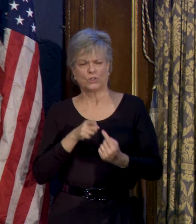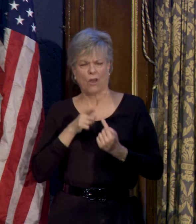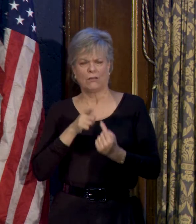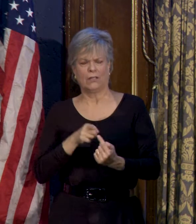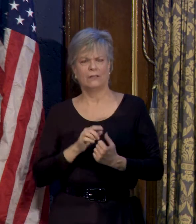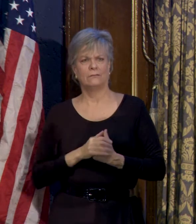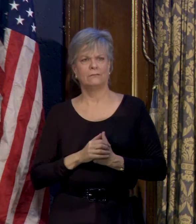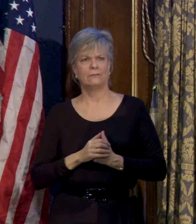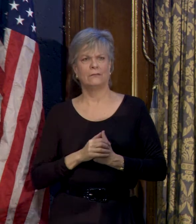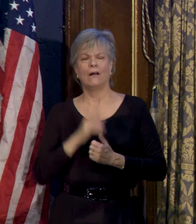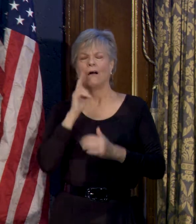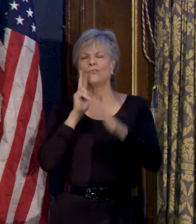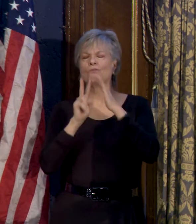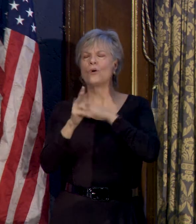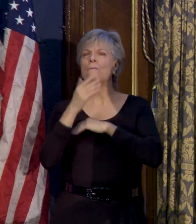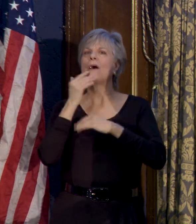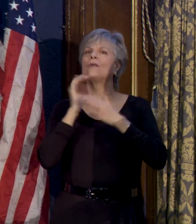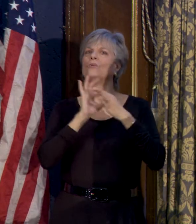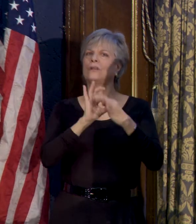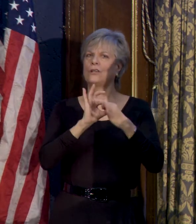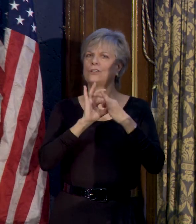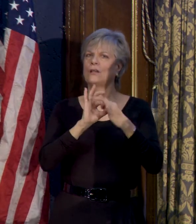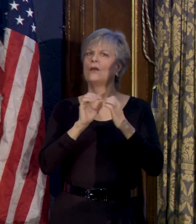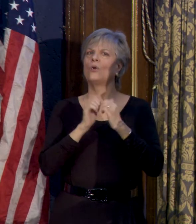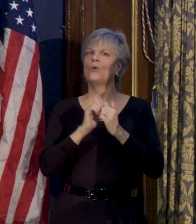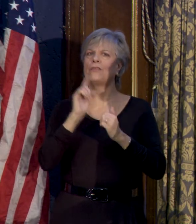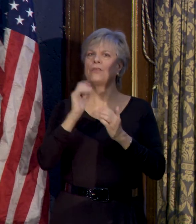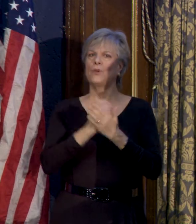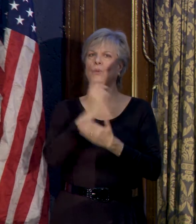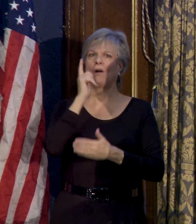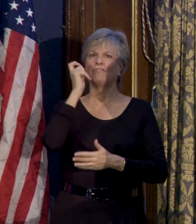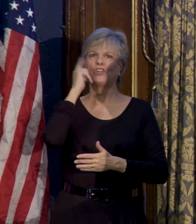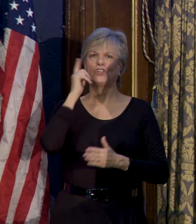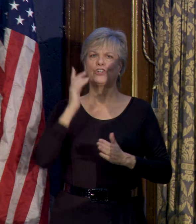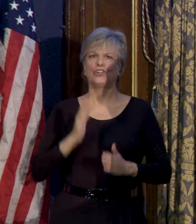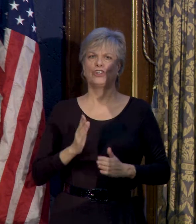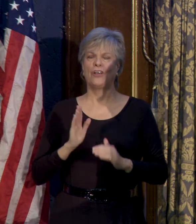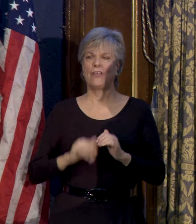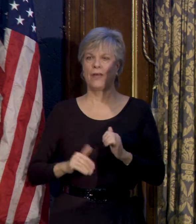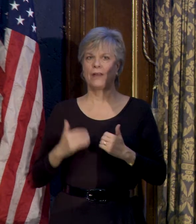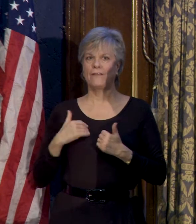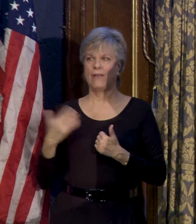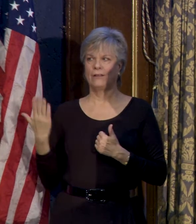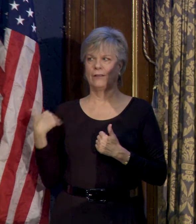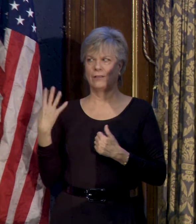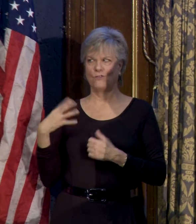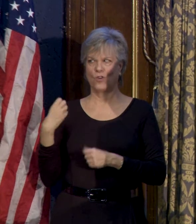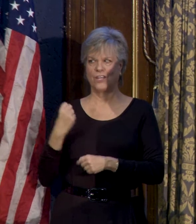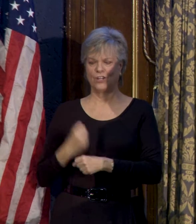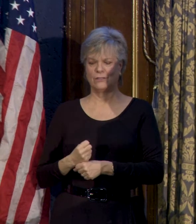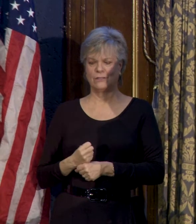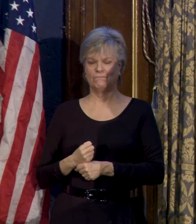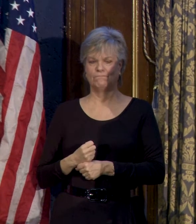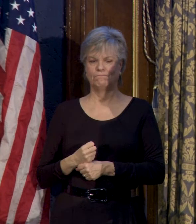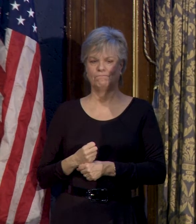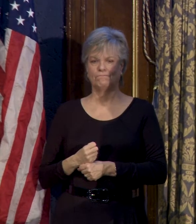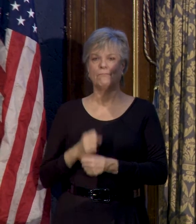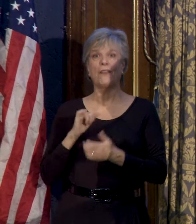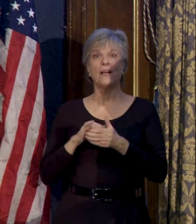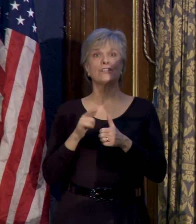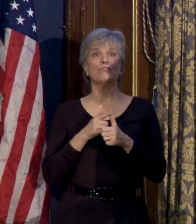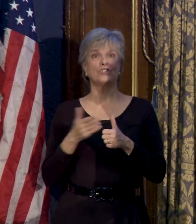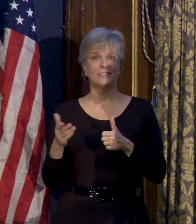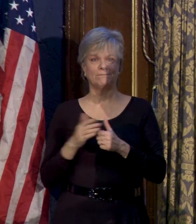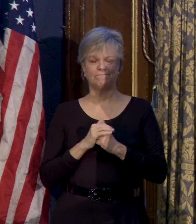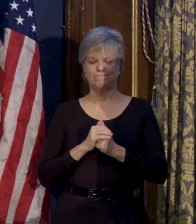So I look forward to a much better relationship with the governor than I've had in the last four years. So that's the first